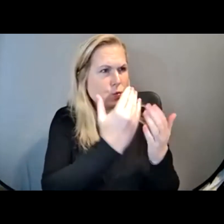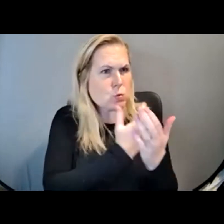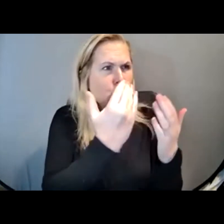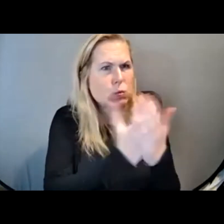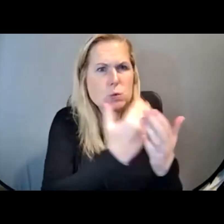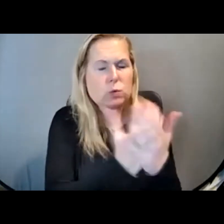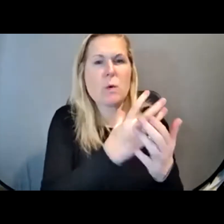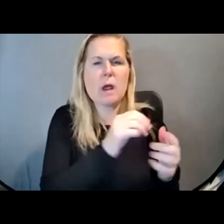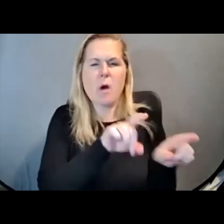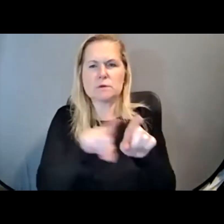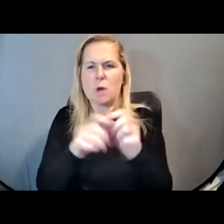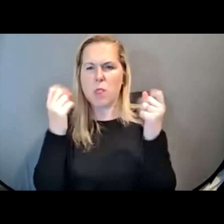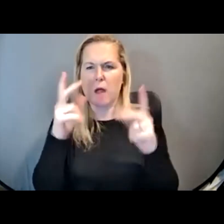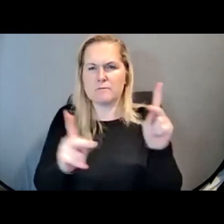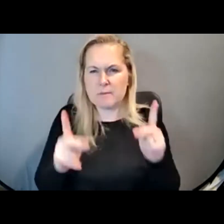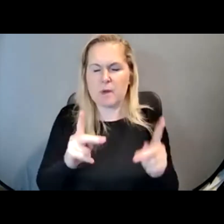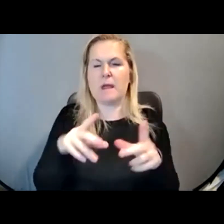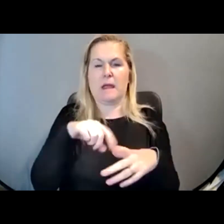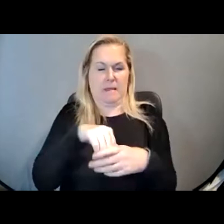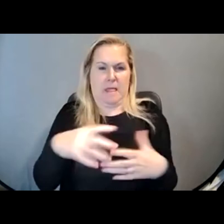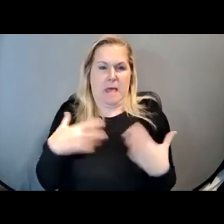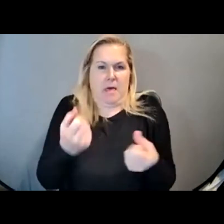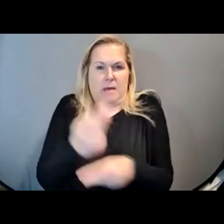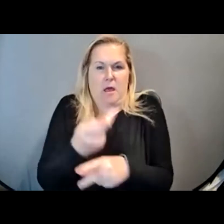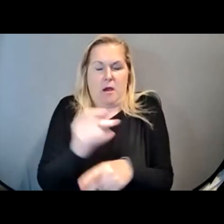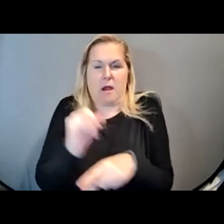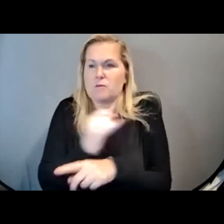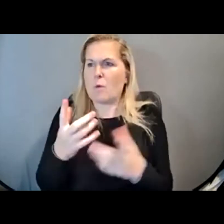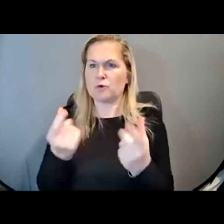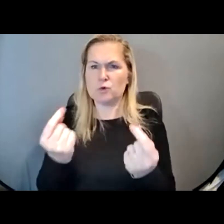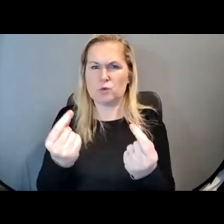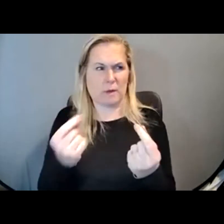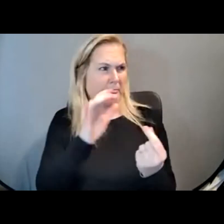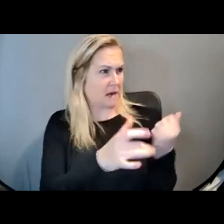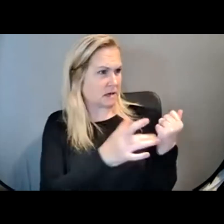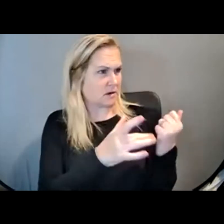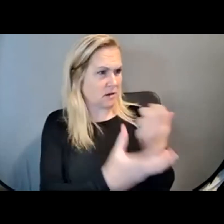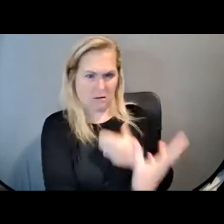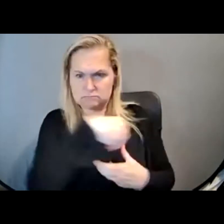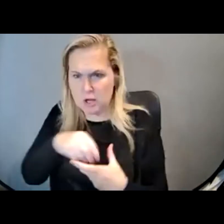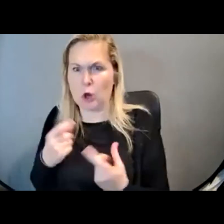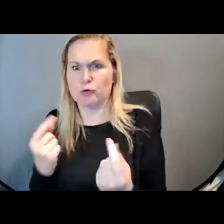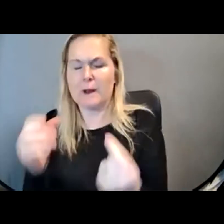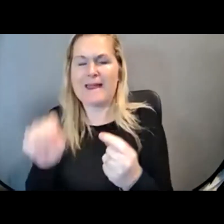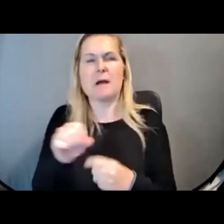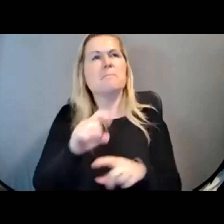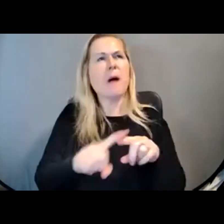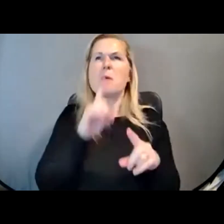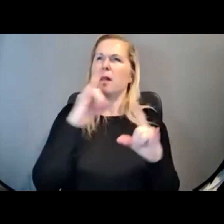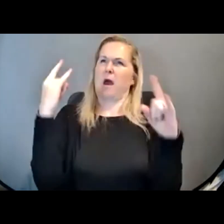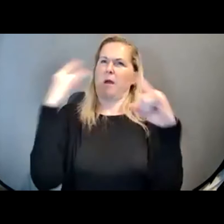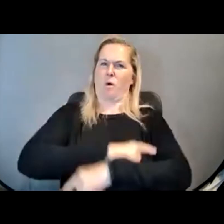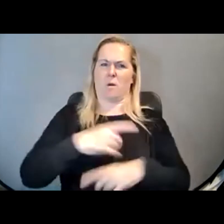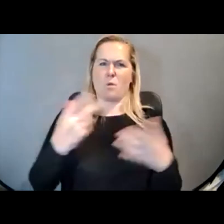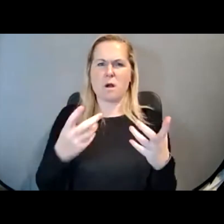lot of VCs or people in the healthcare industry that wanted to do good work with that technology. I found it ironic, though, that not